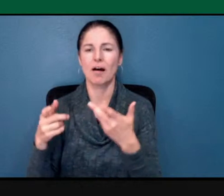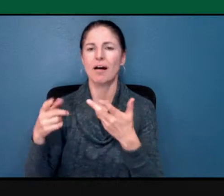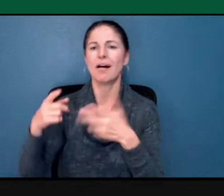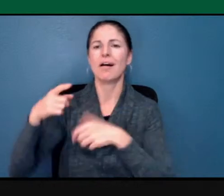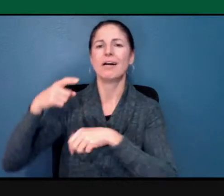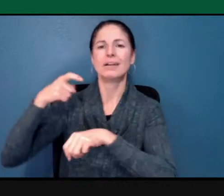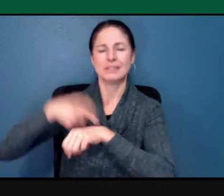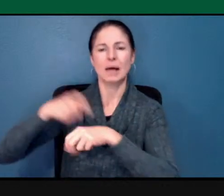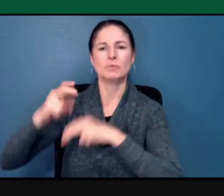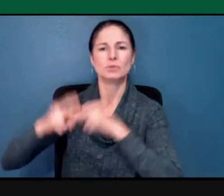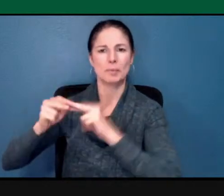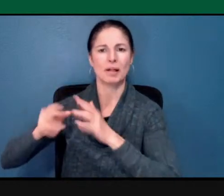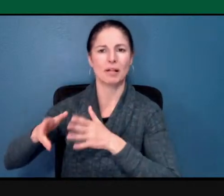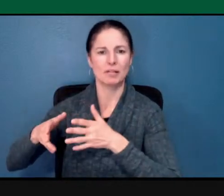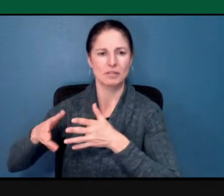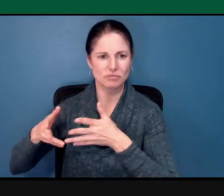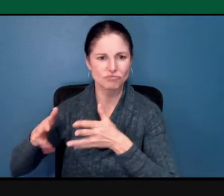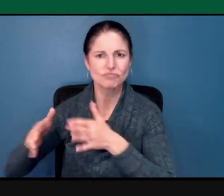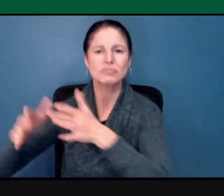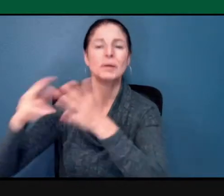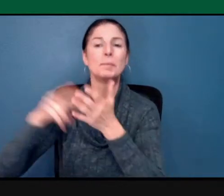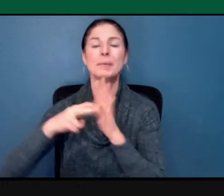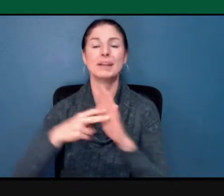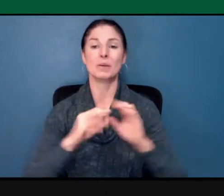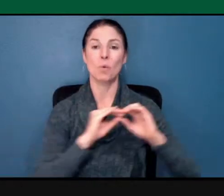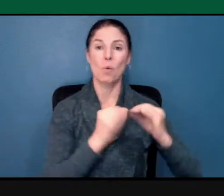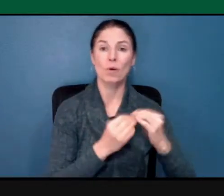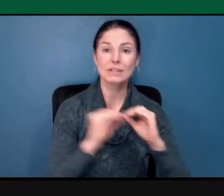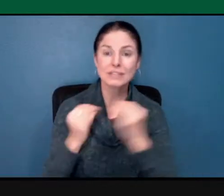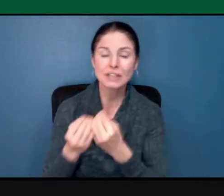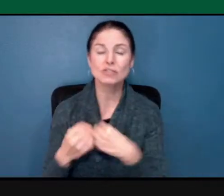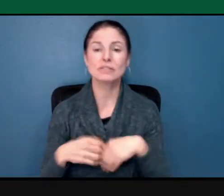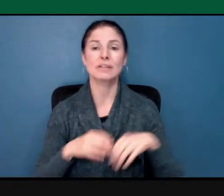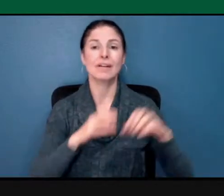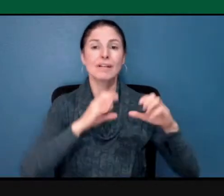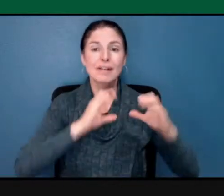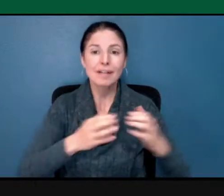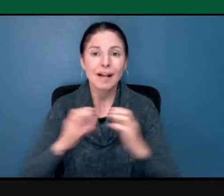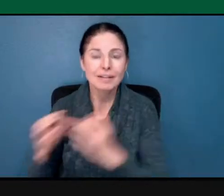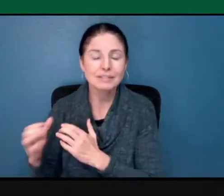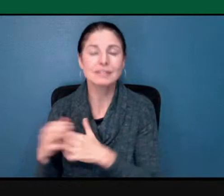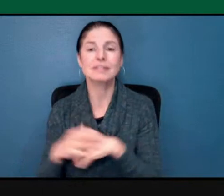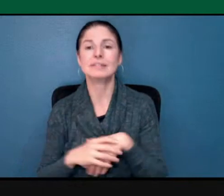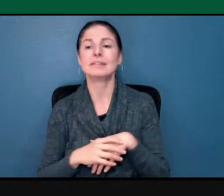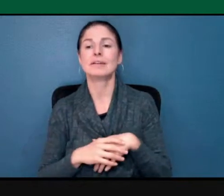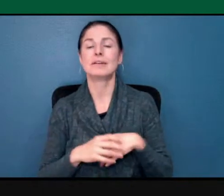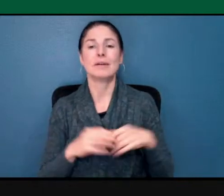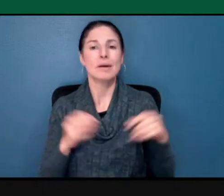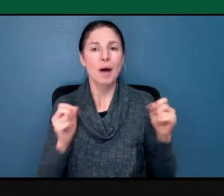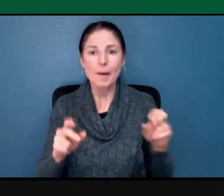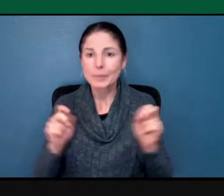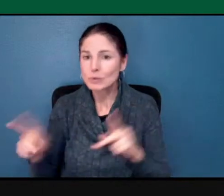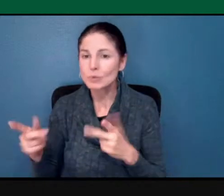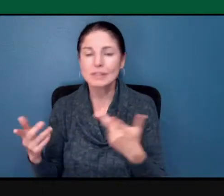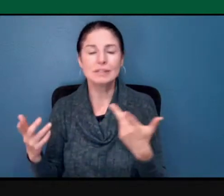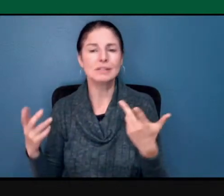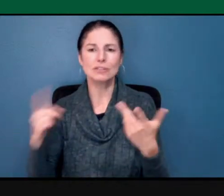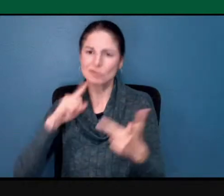either organizations or classes or opportunities to intentionally